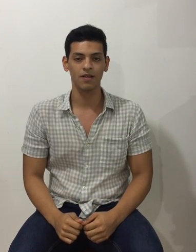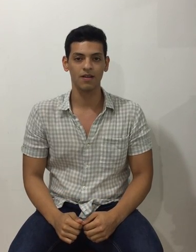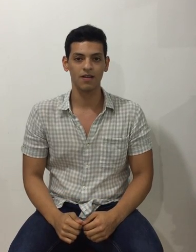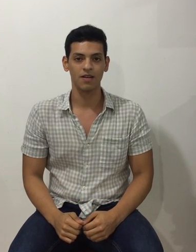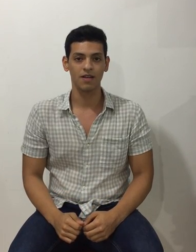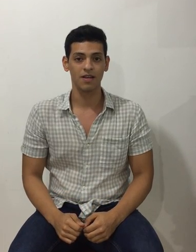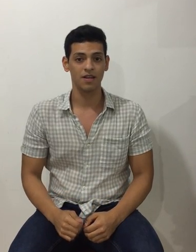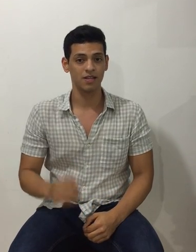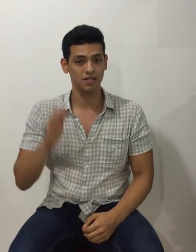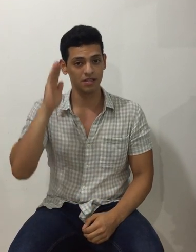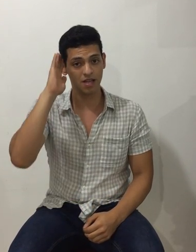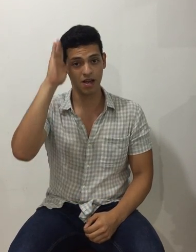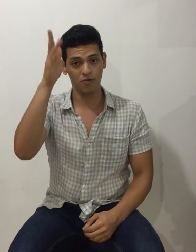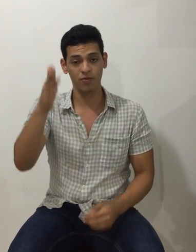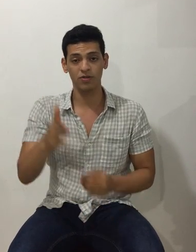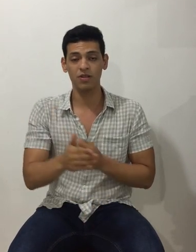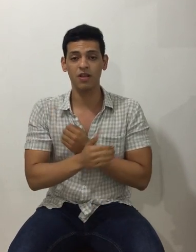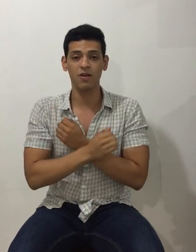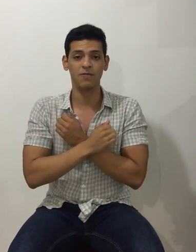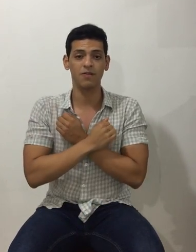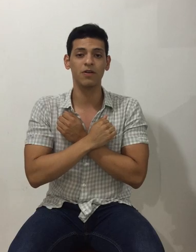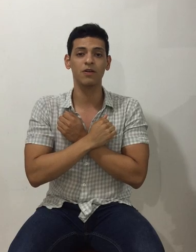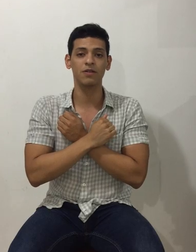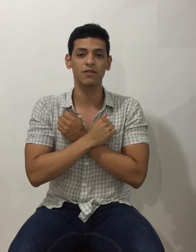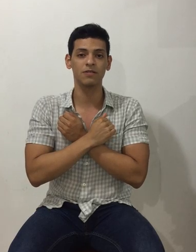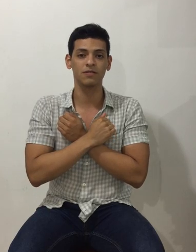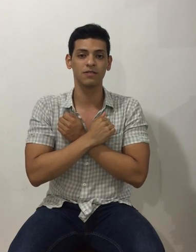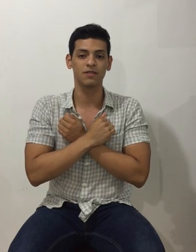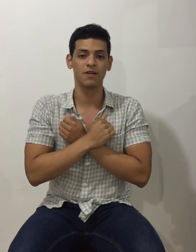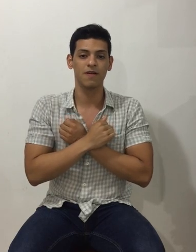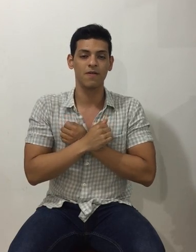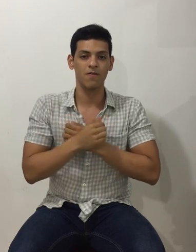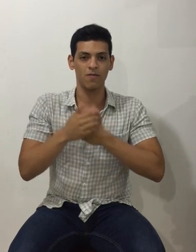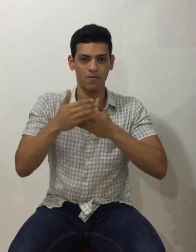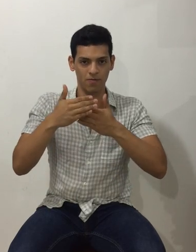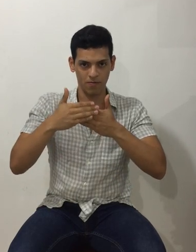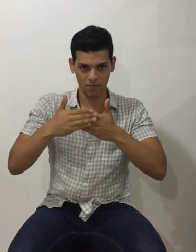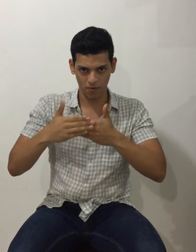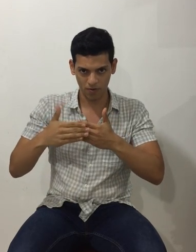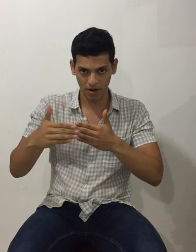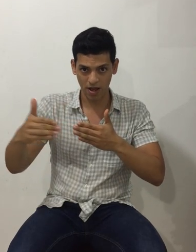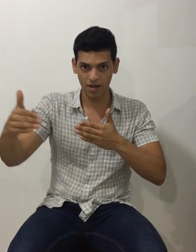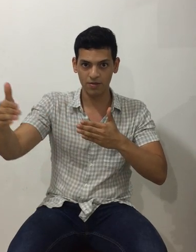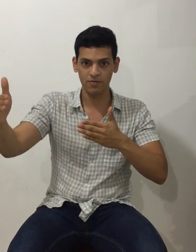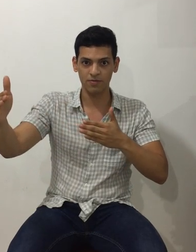And I will love her for life.